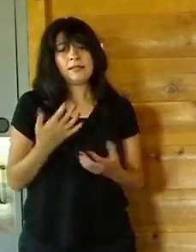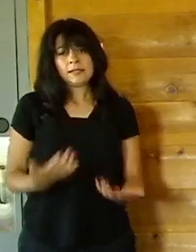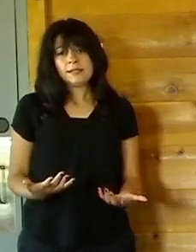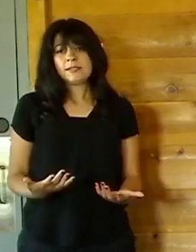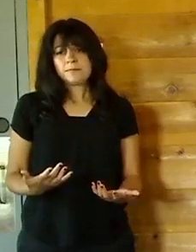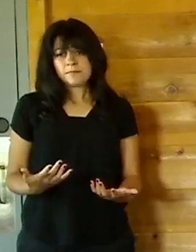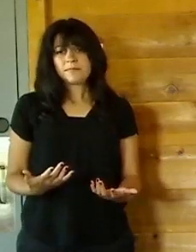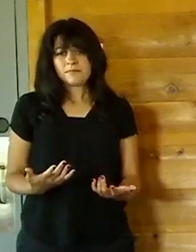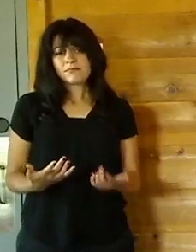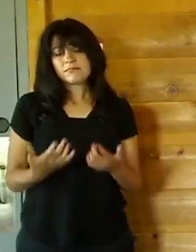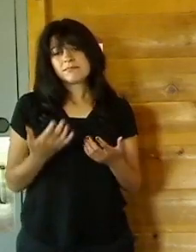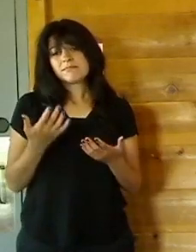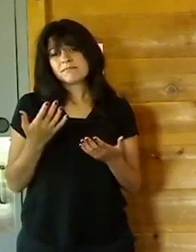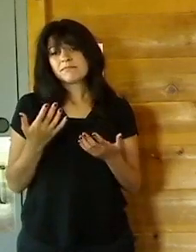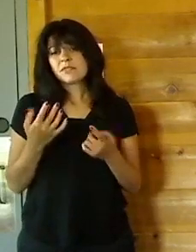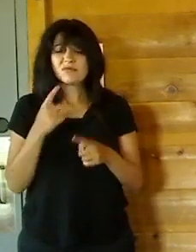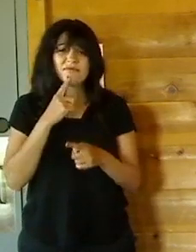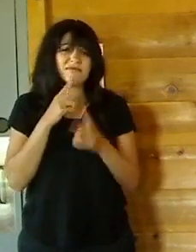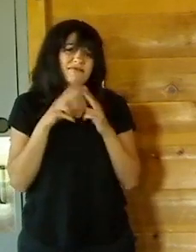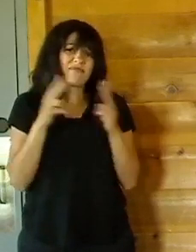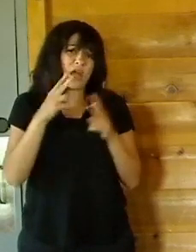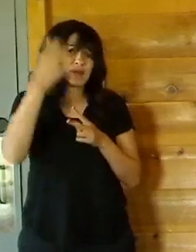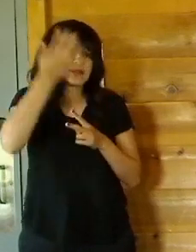peacefully but tragically.